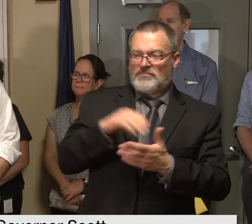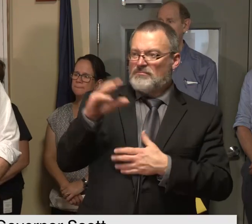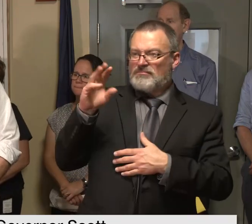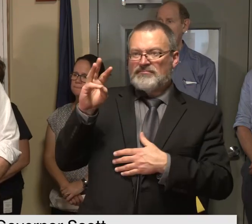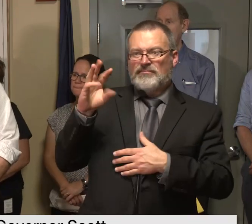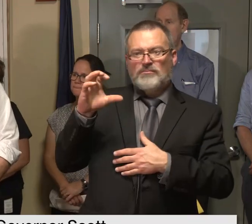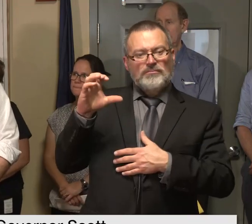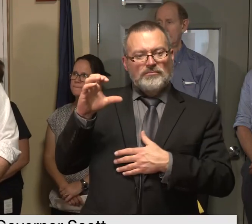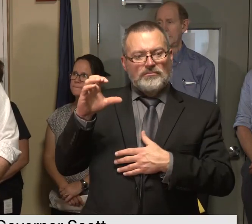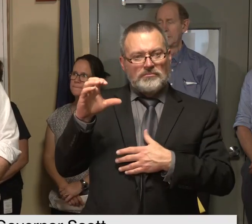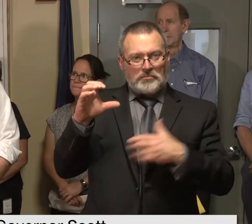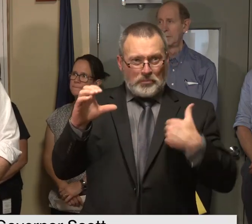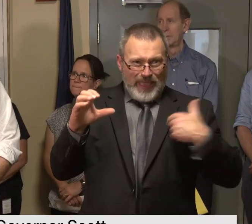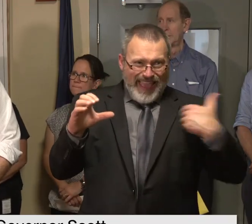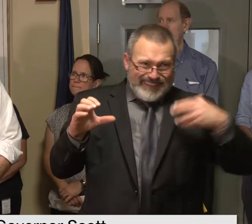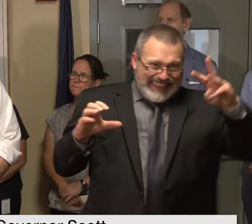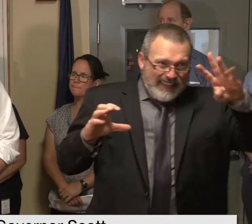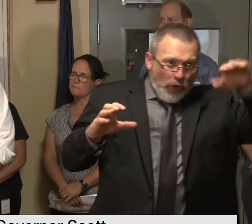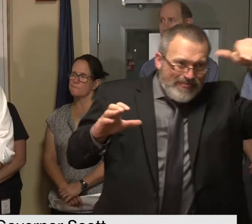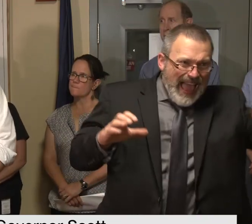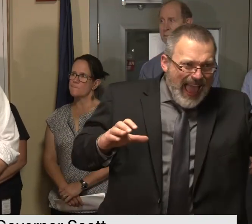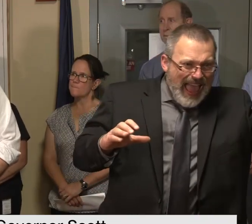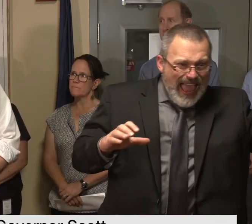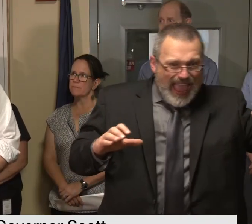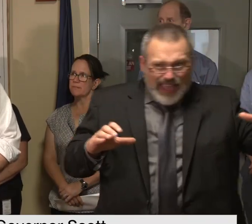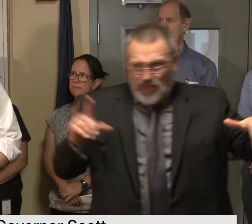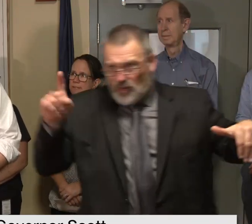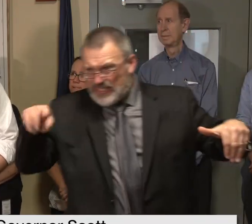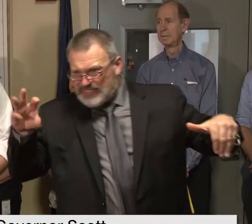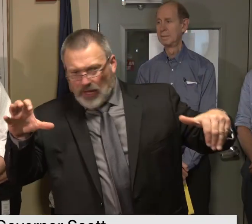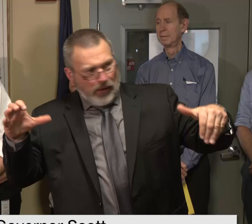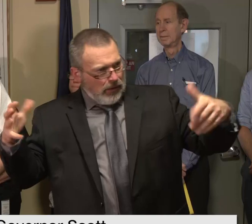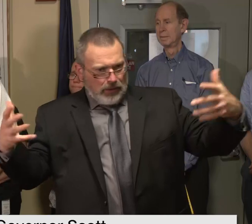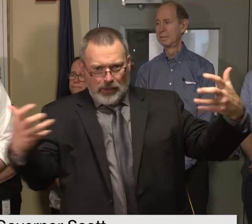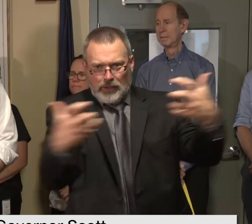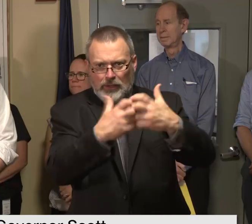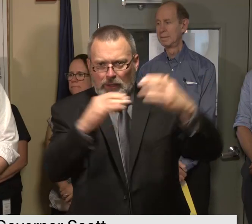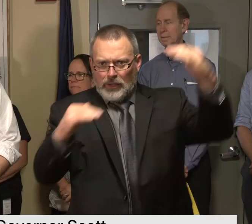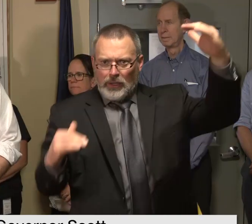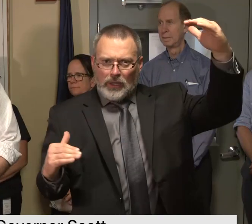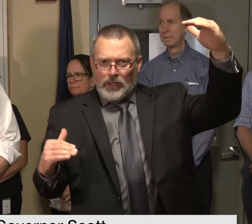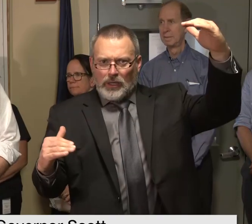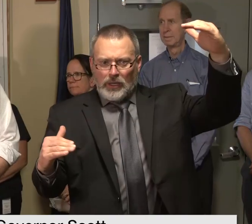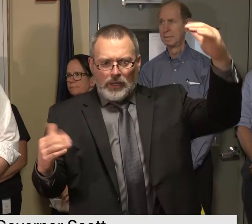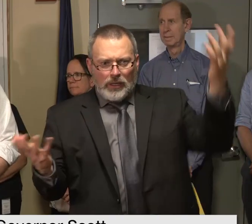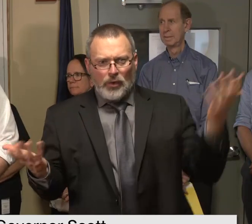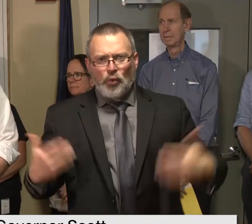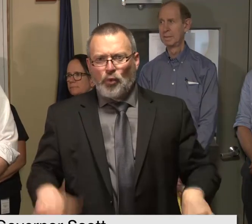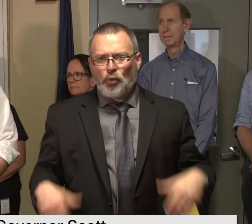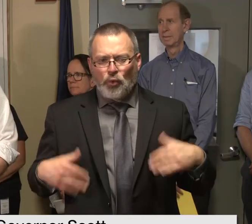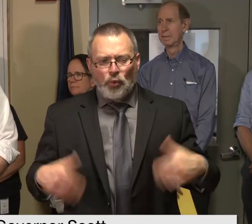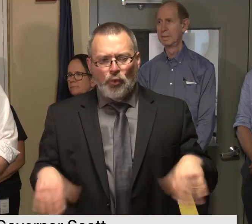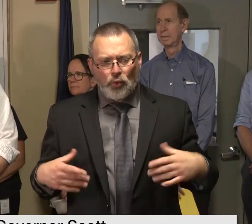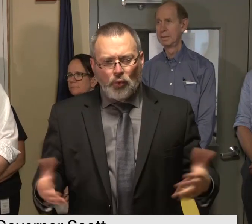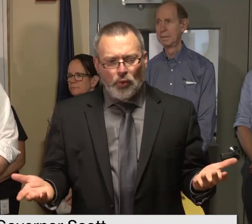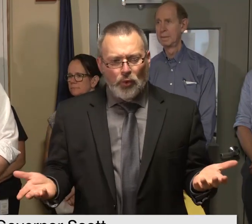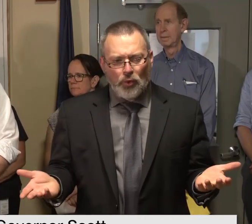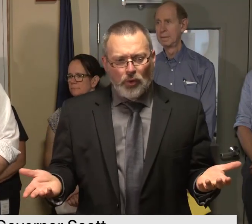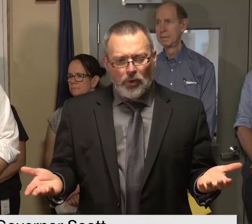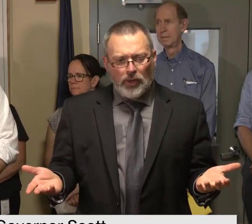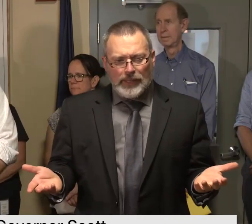so you are absolutely right i'm just trying to lay out really the magnitude of trying to